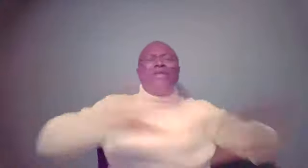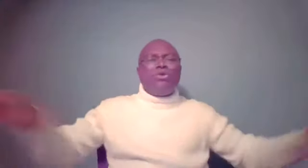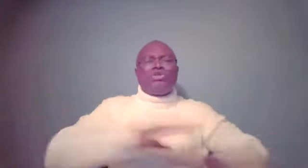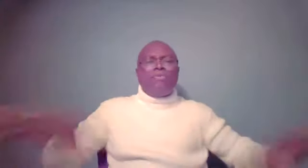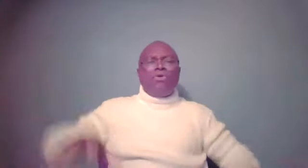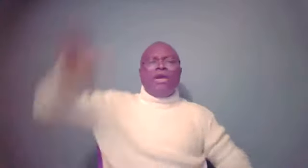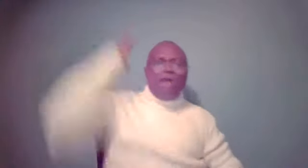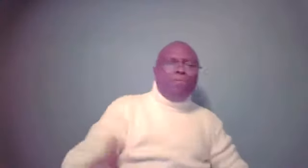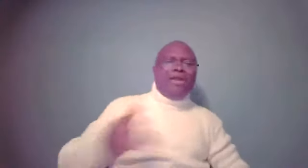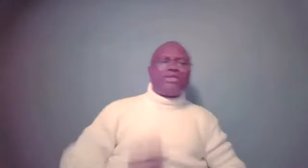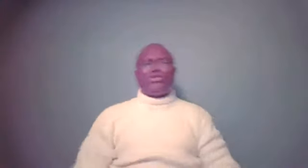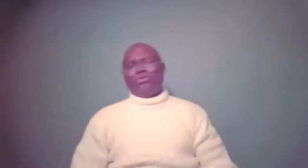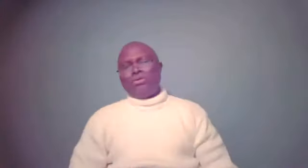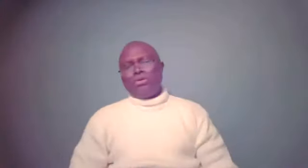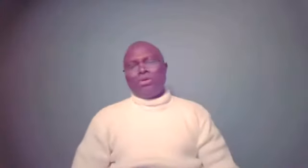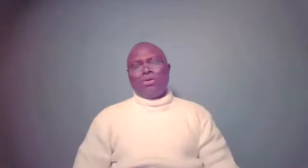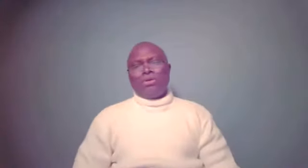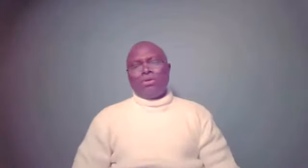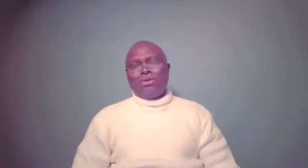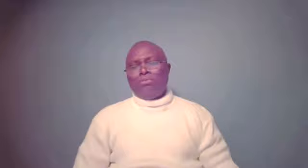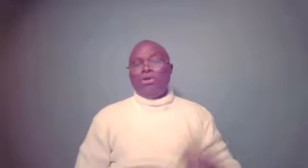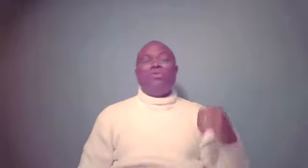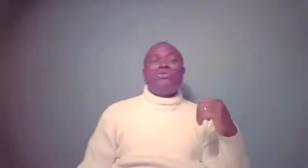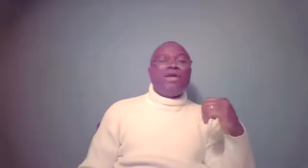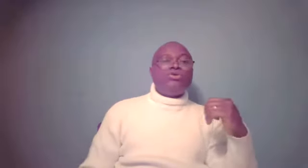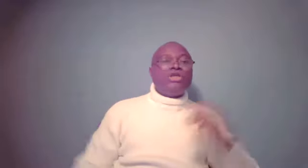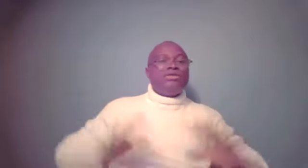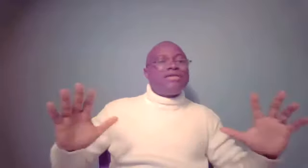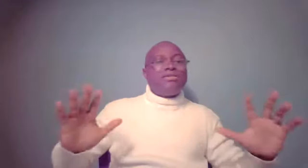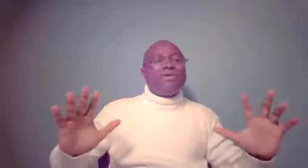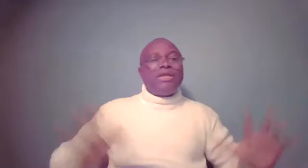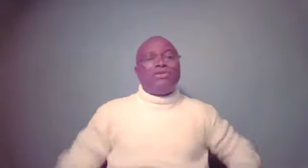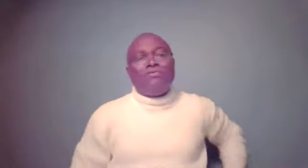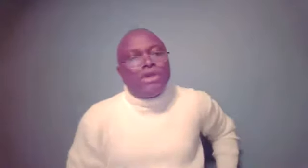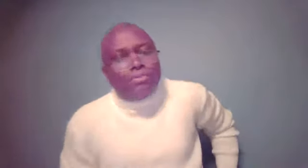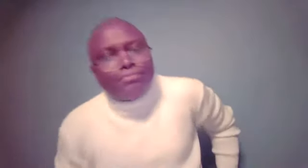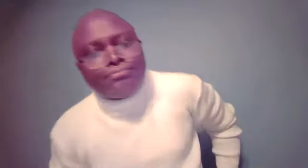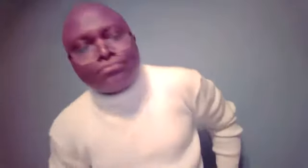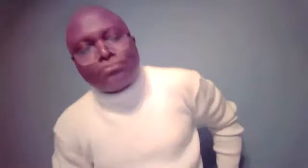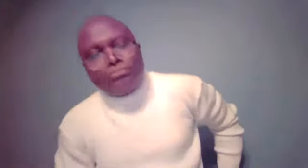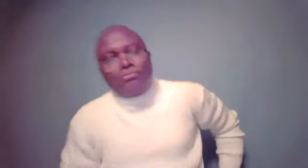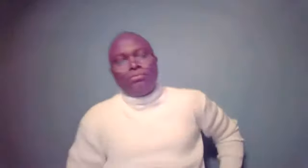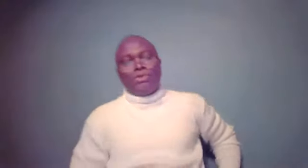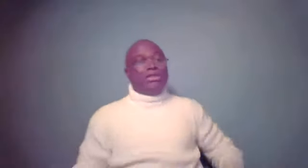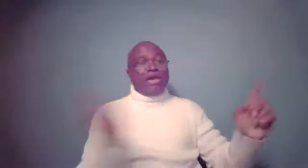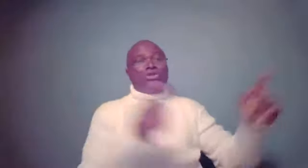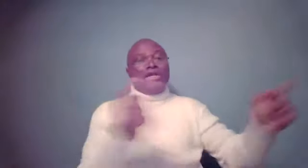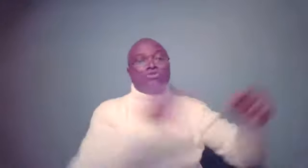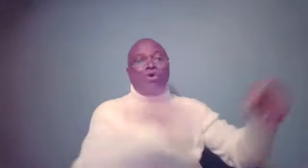negotiable, I will bless you. But he was negotiating. That's the personality of Jacob. He negotiated so